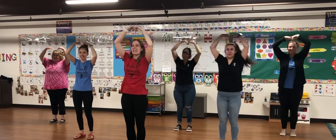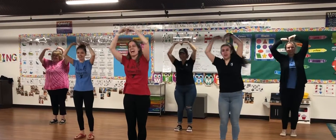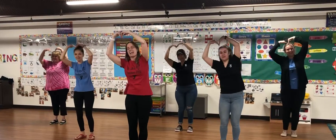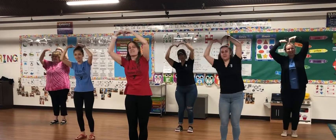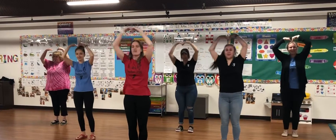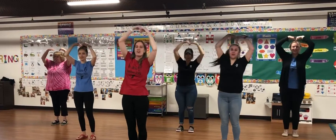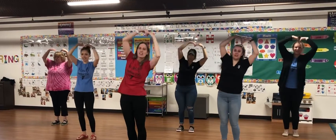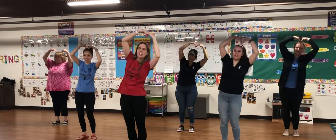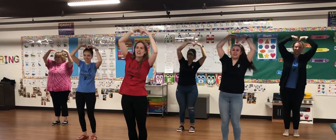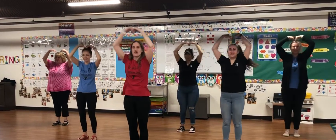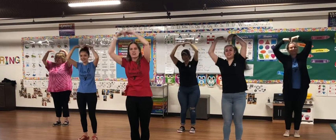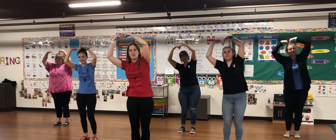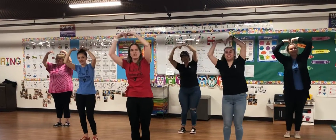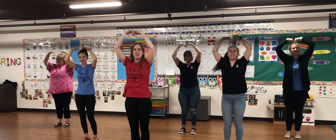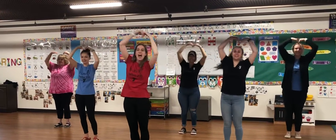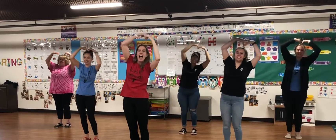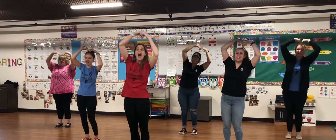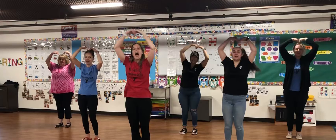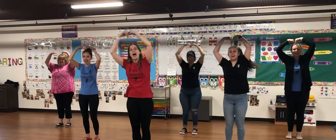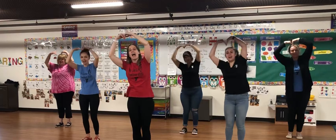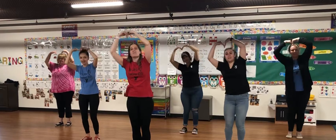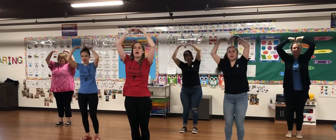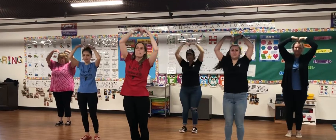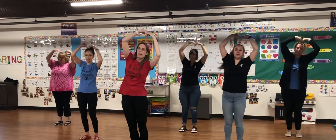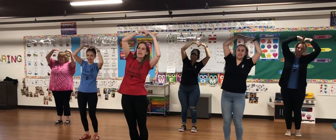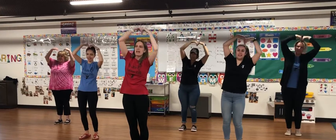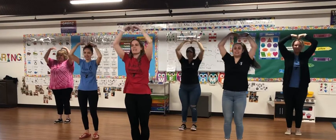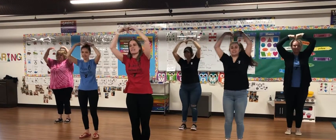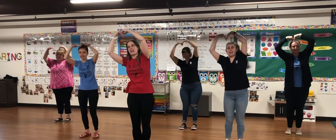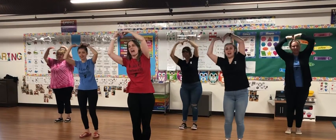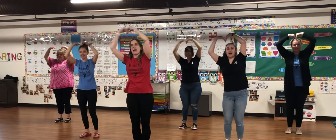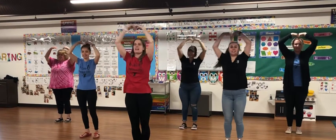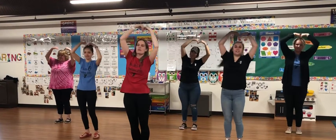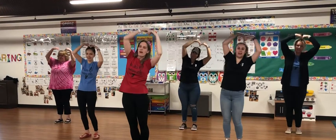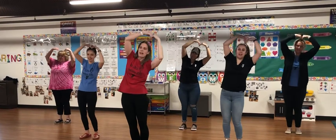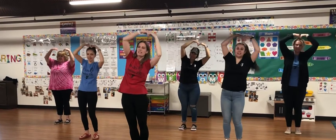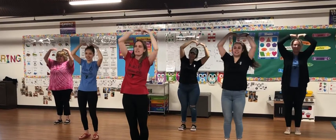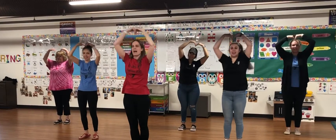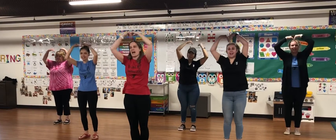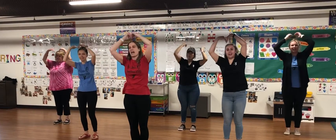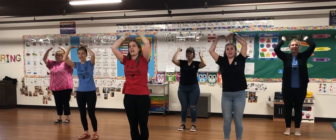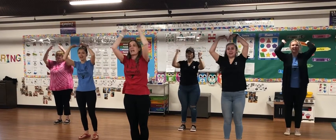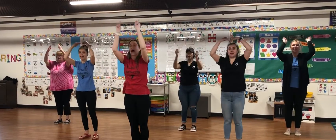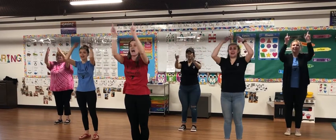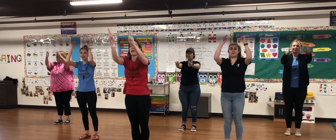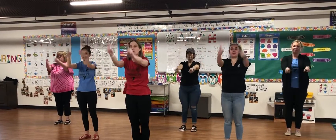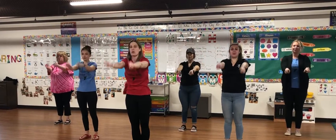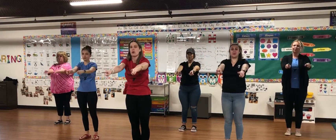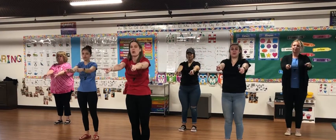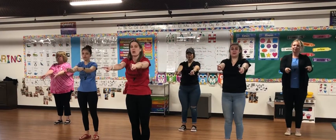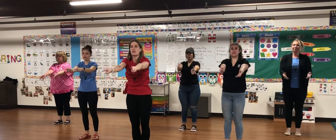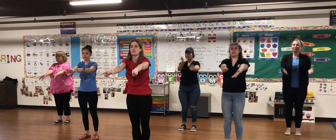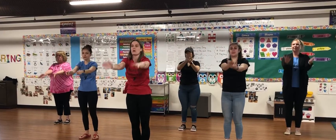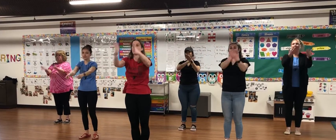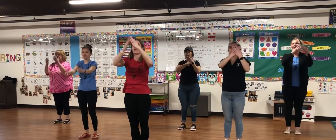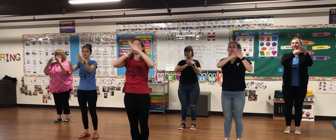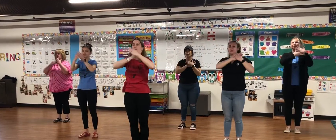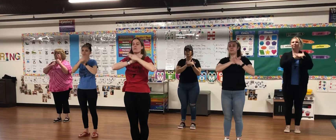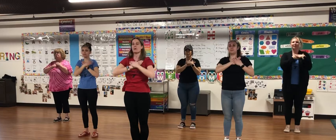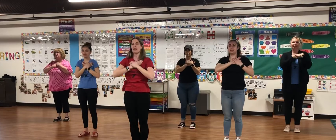for you. I'm a big-sized Valentine. I'm yours will you be